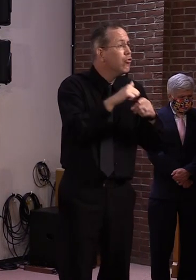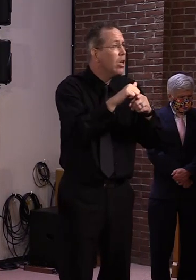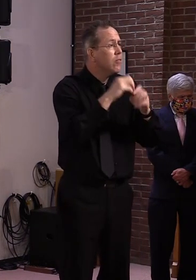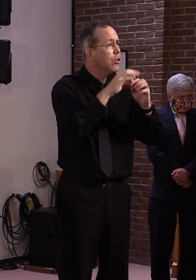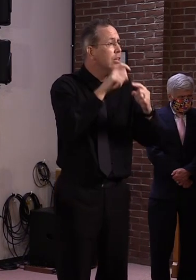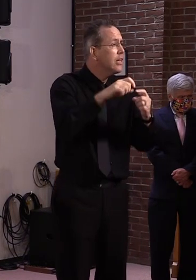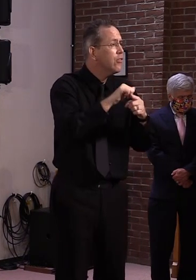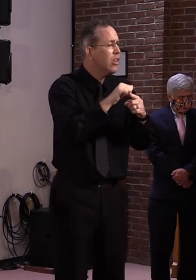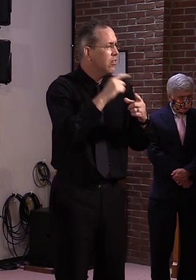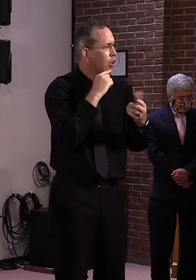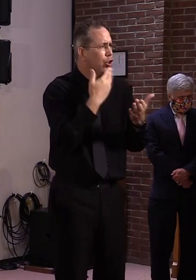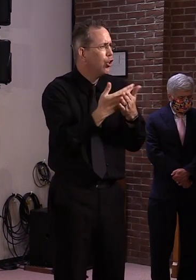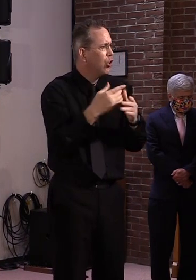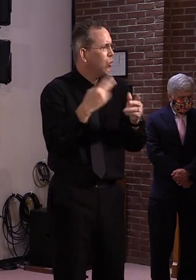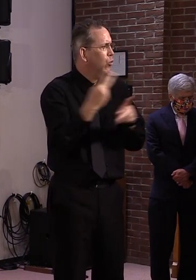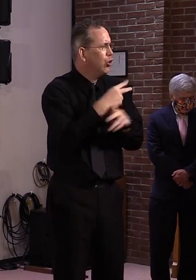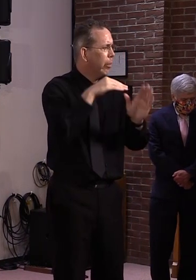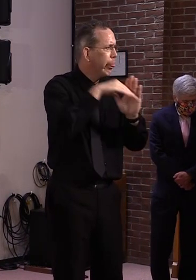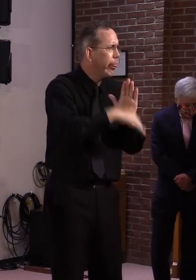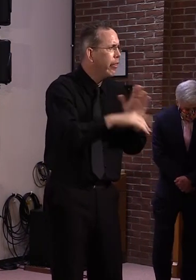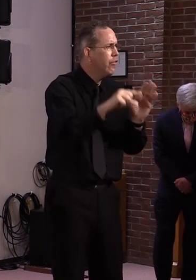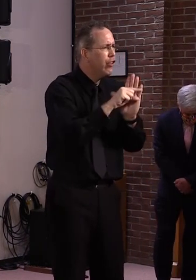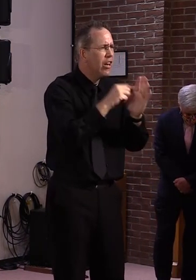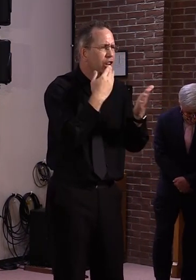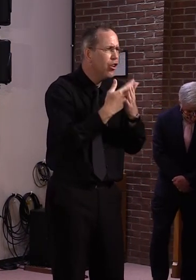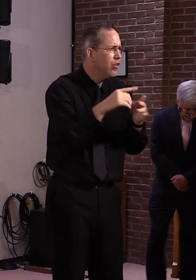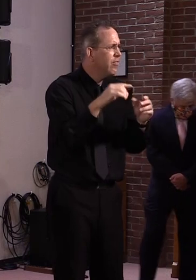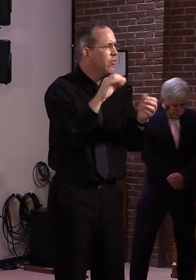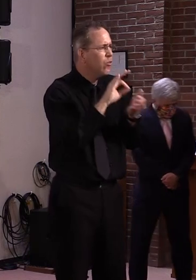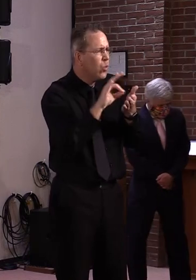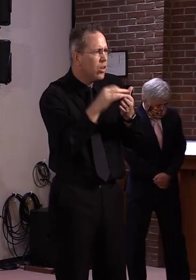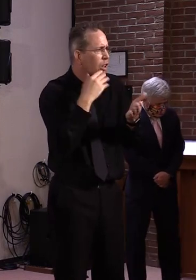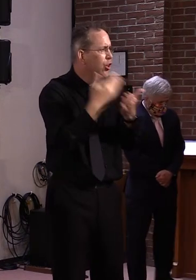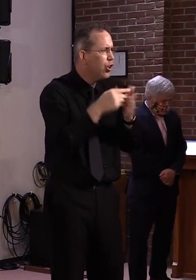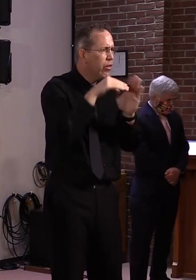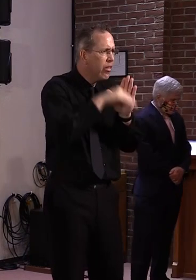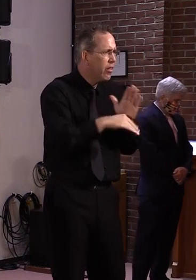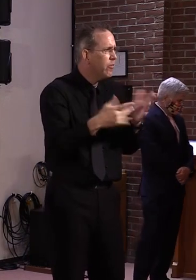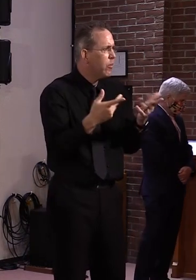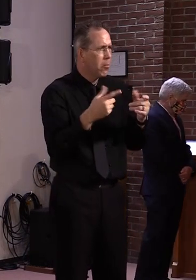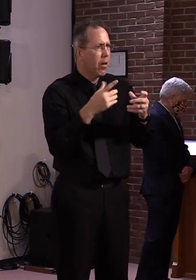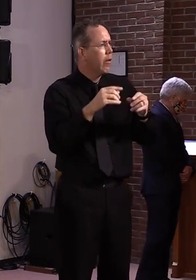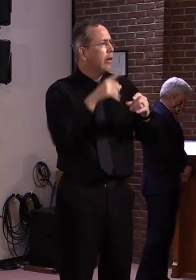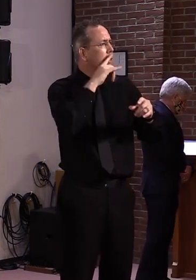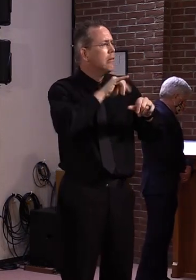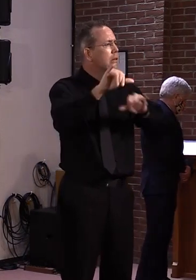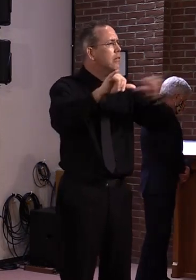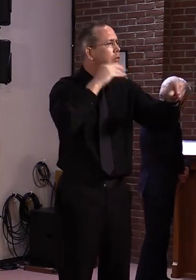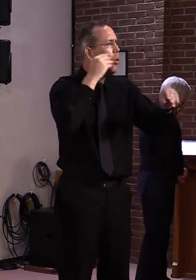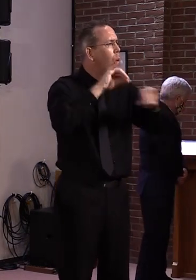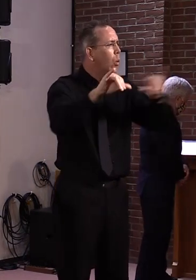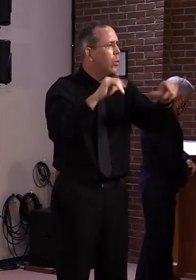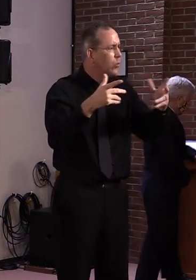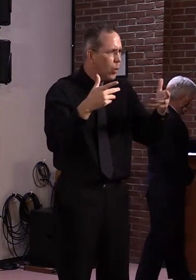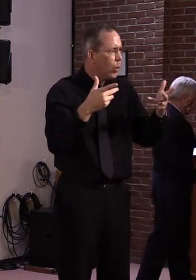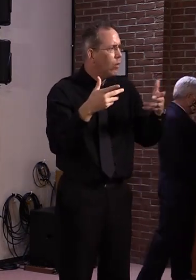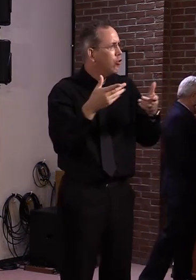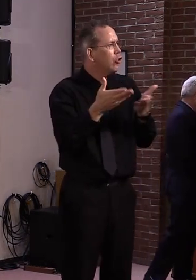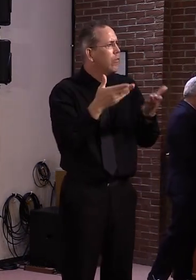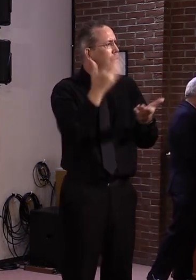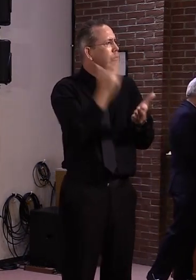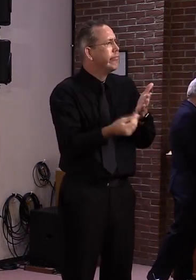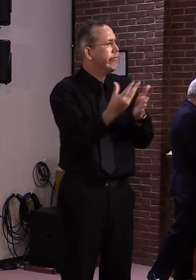um, during this time period. And I'm wondering what you're doing or, or what the state's response is to this, uh,